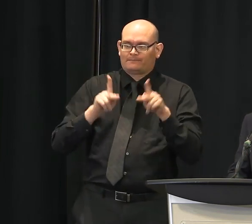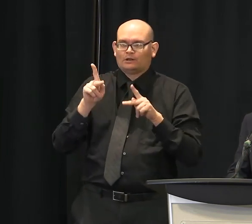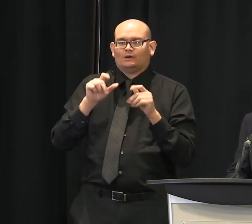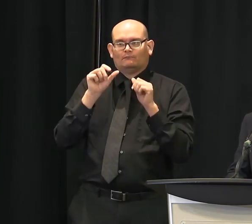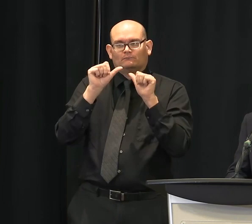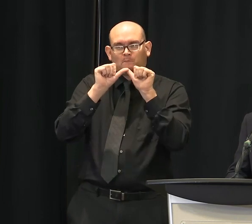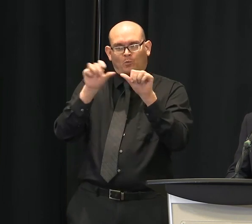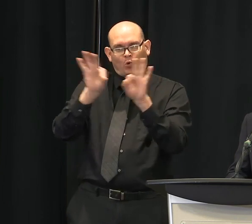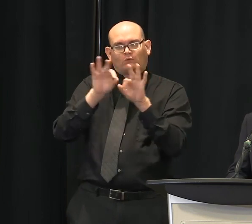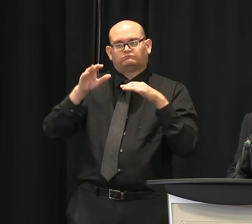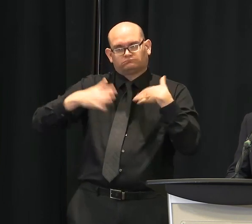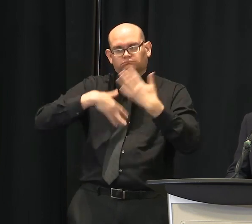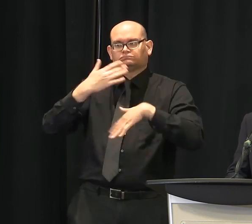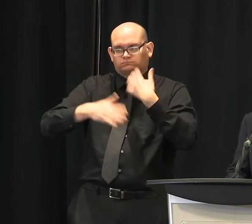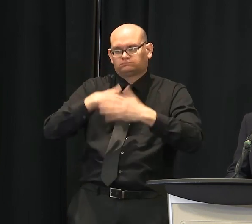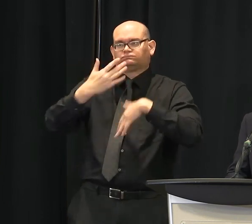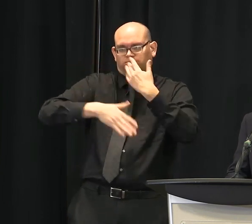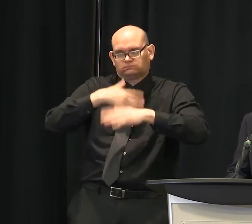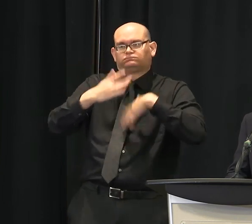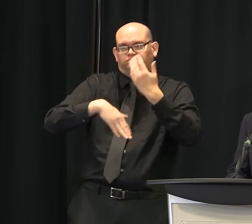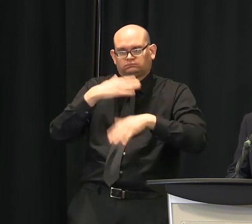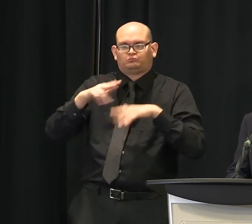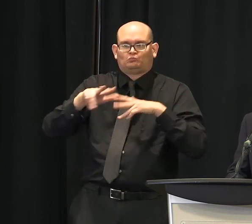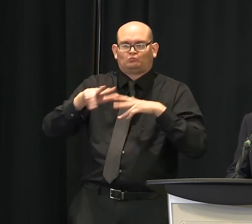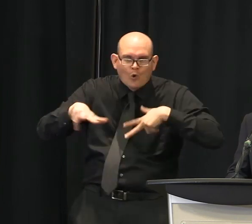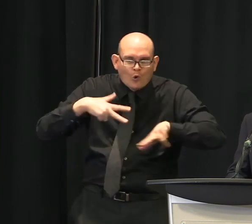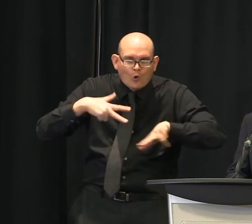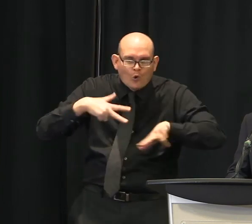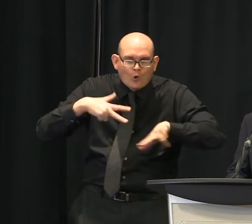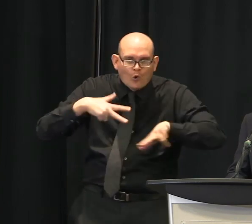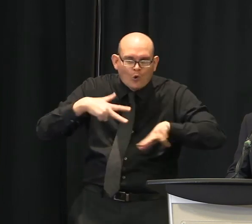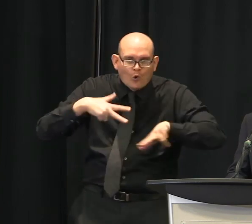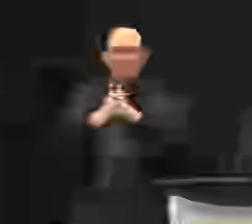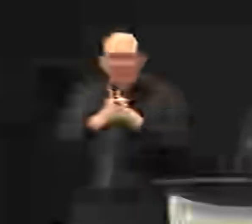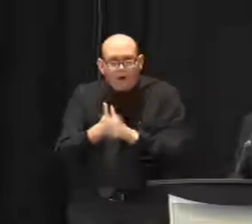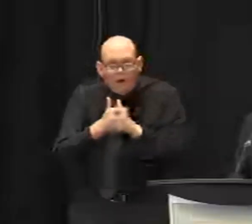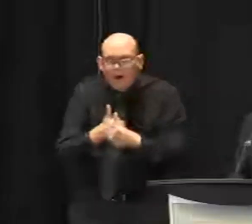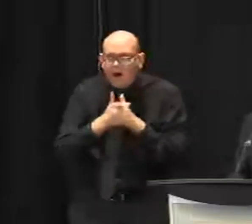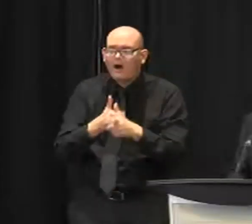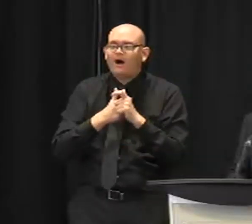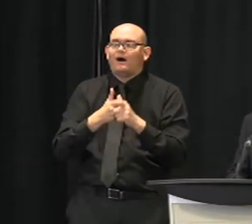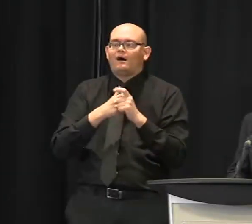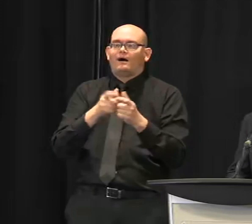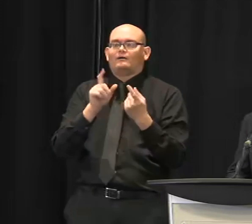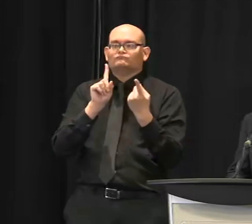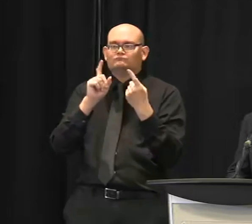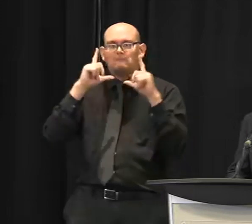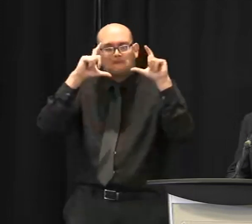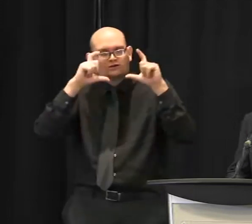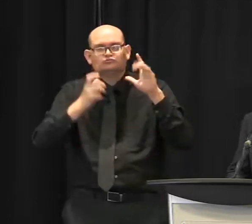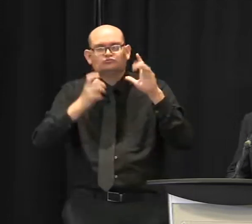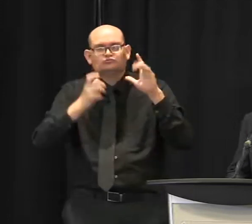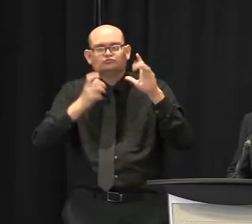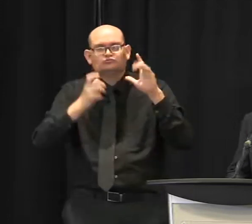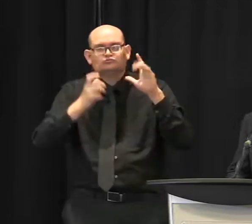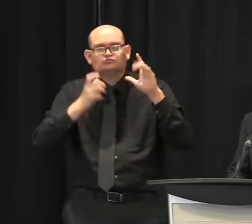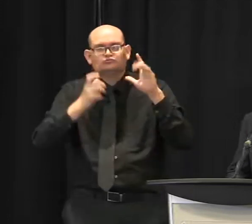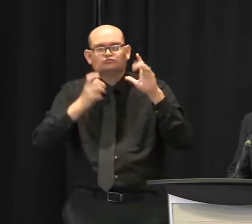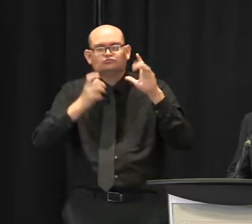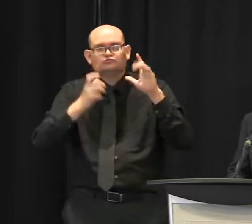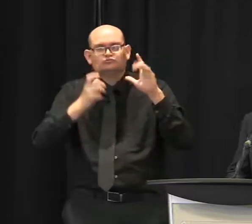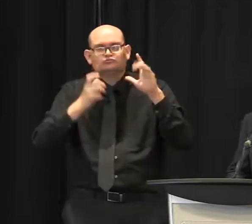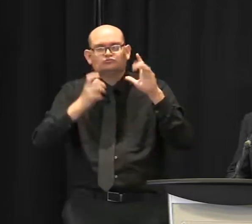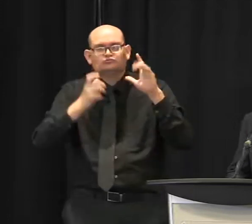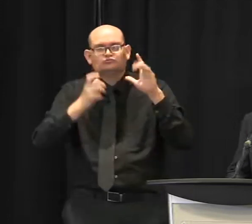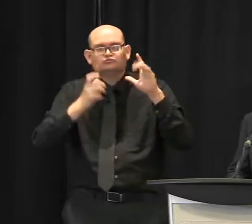think that's the best way to know whether we're succeeding or not. So last week you talked about using Main Street